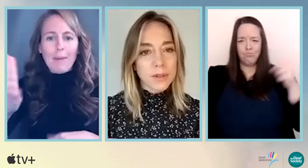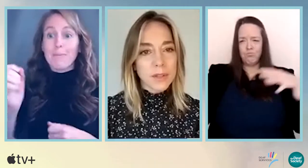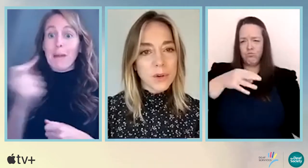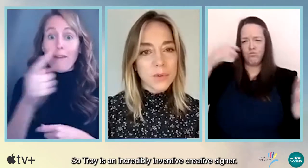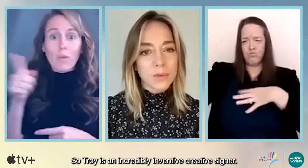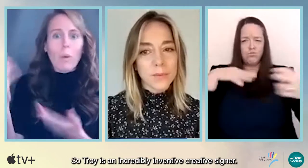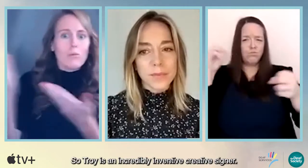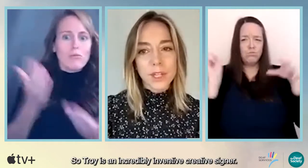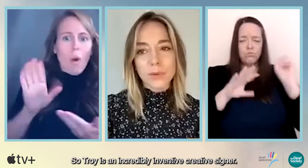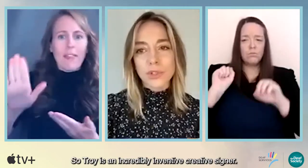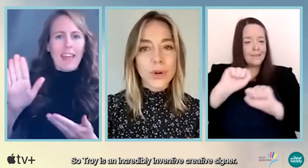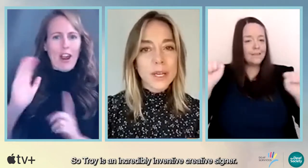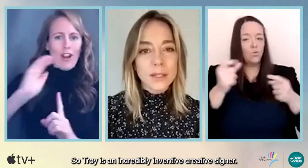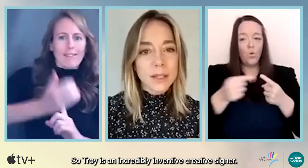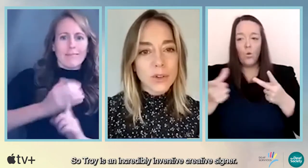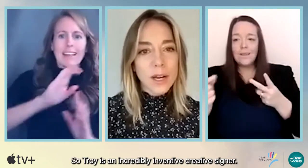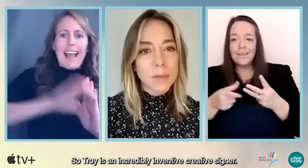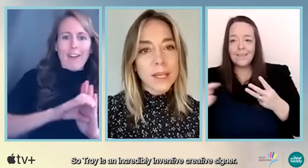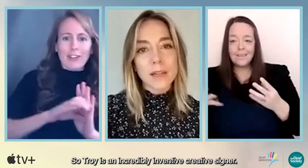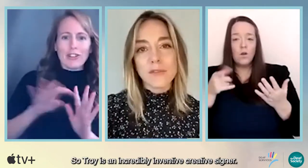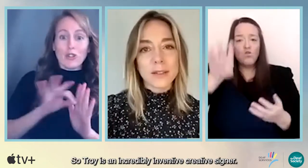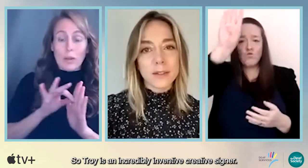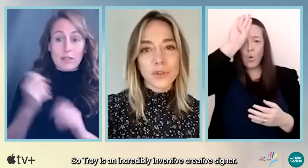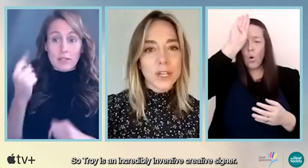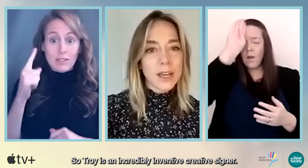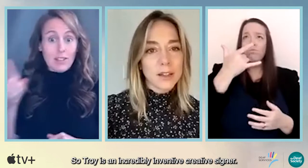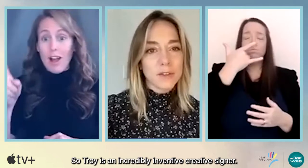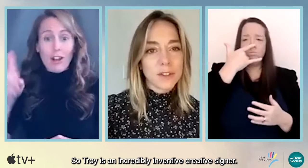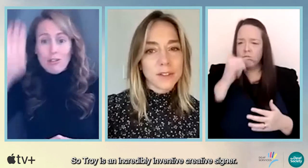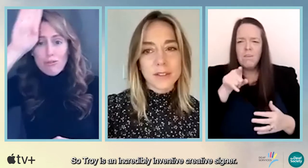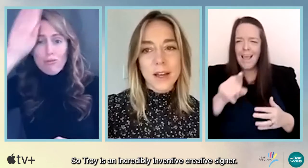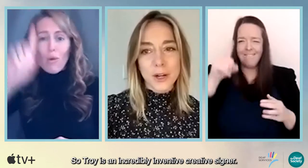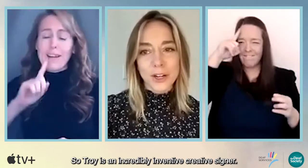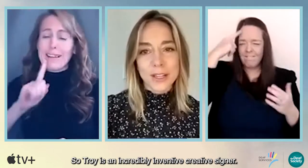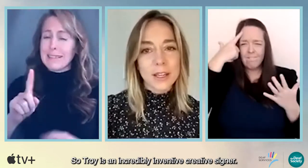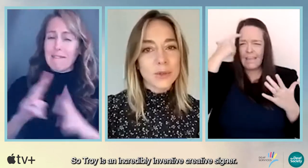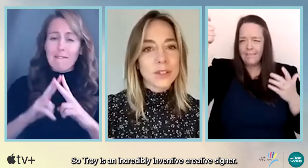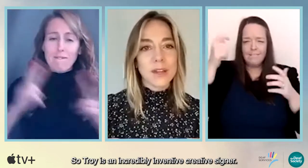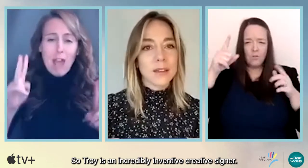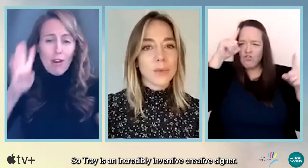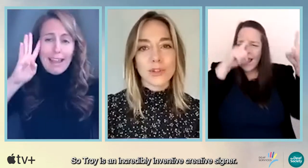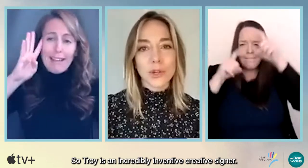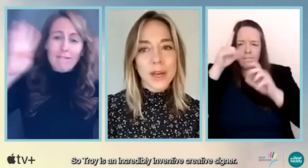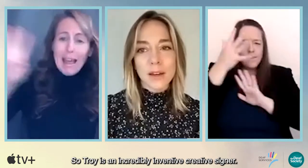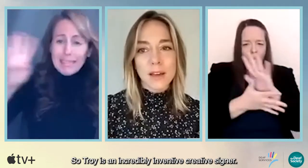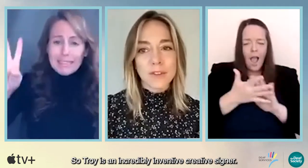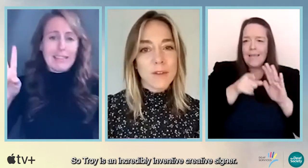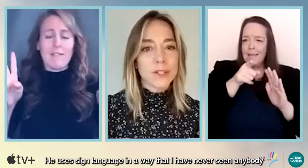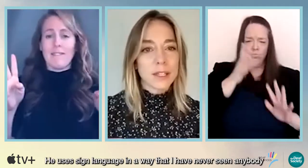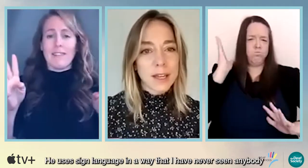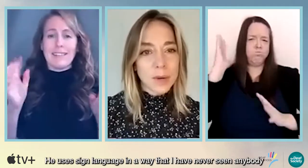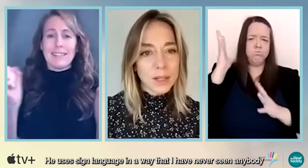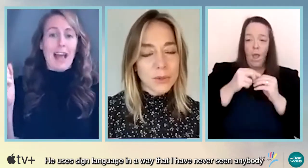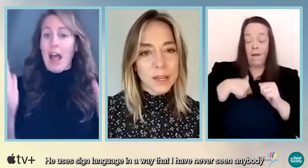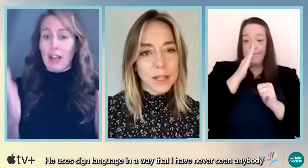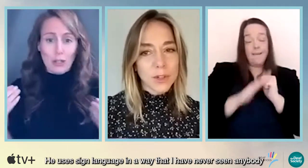table. So, you know, Troy is an incredibly inventive, creative signer. He uses sign language in a way that I have never